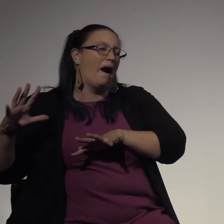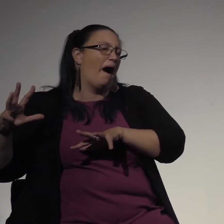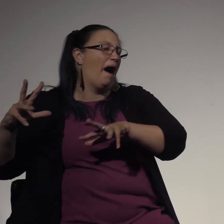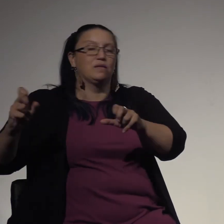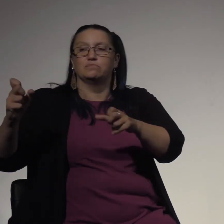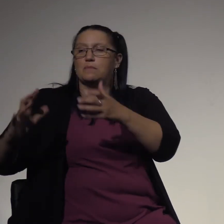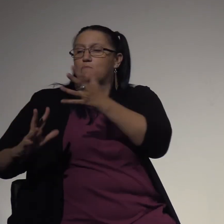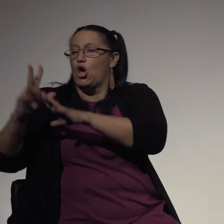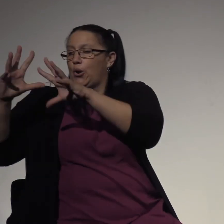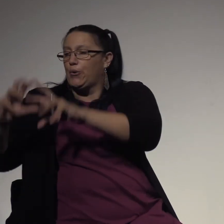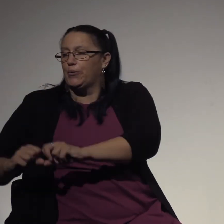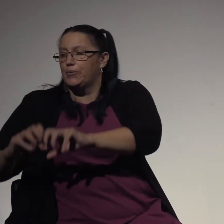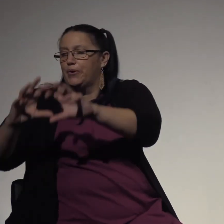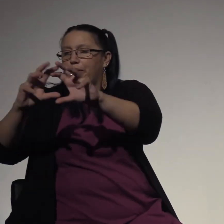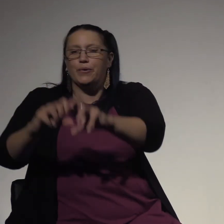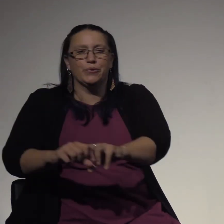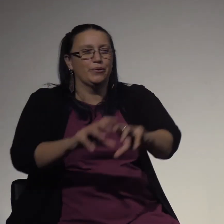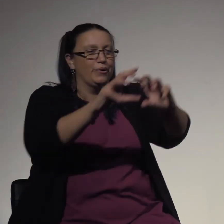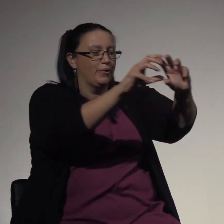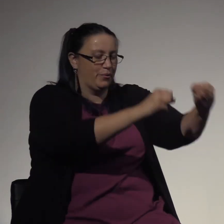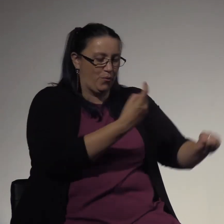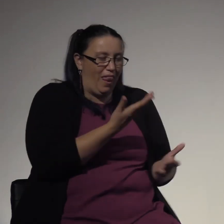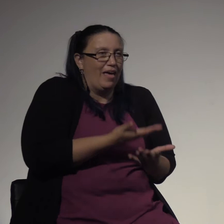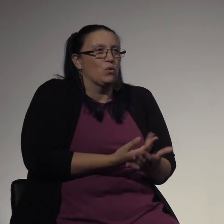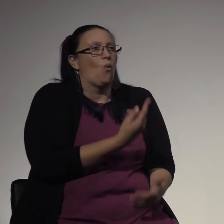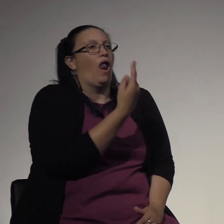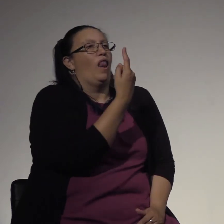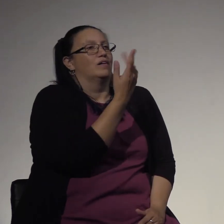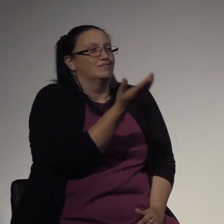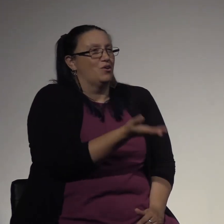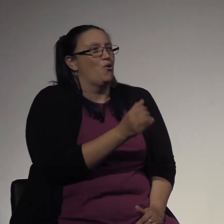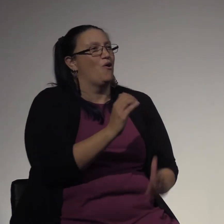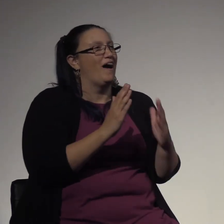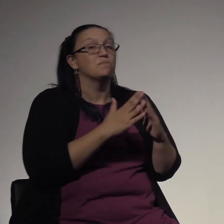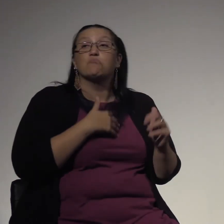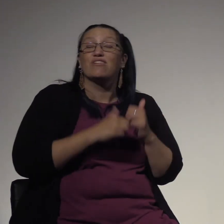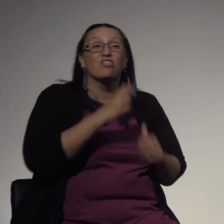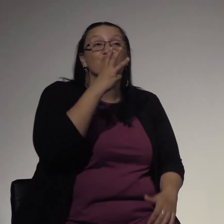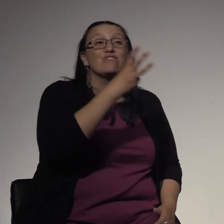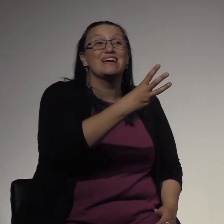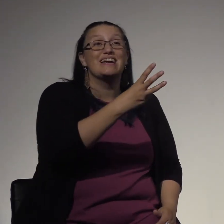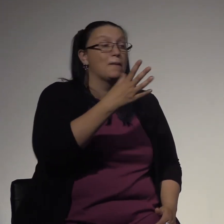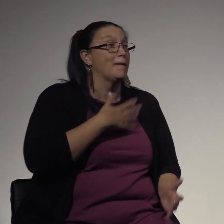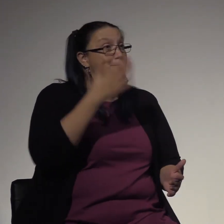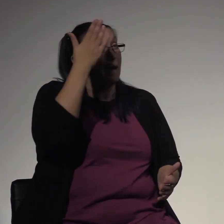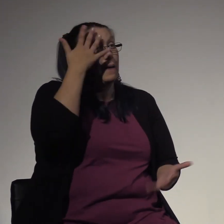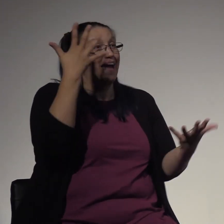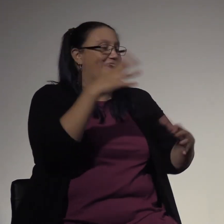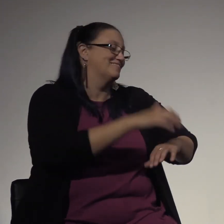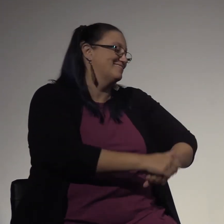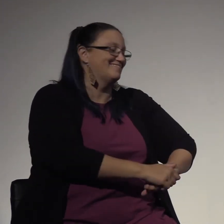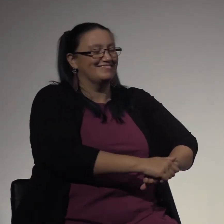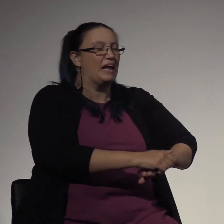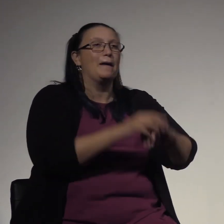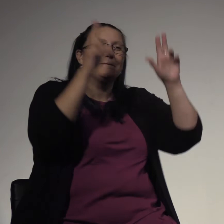of Kansas. When my brother was three, he unchained himself from my mom's hands in a Bunnings car park